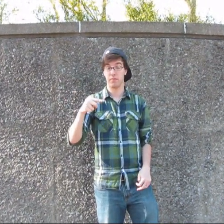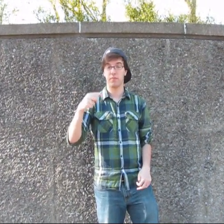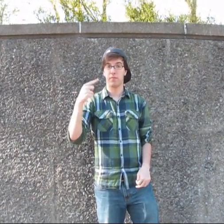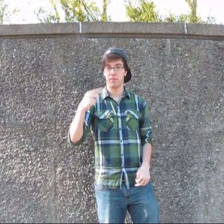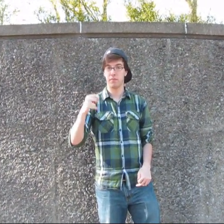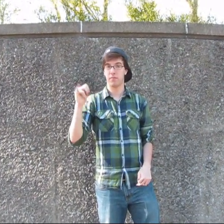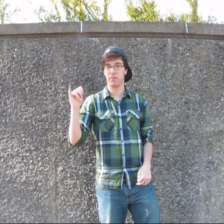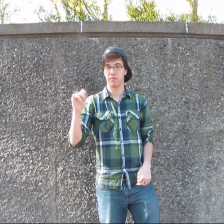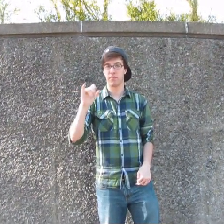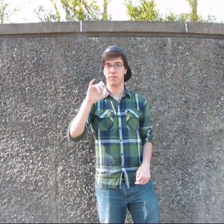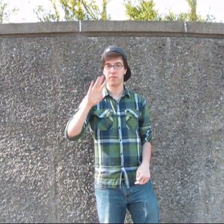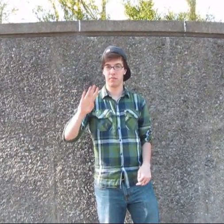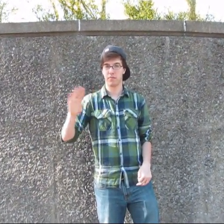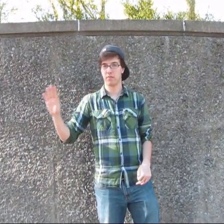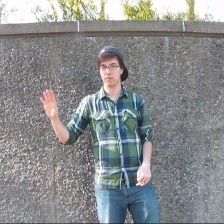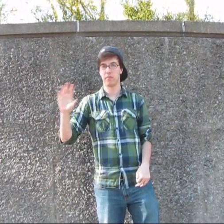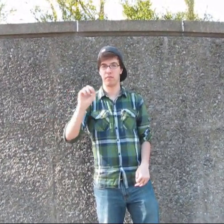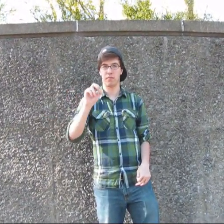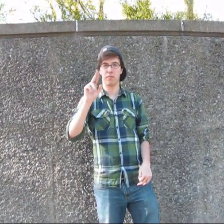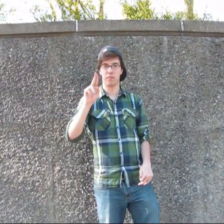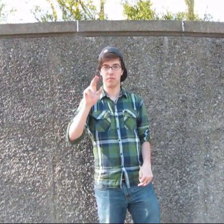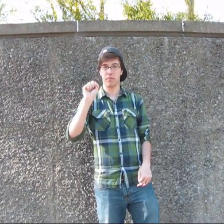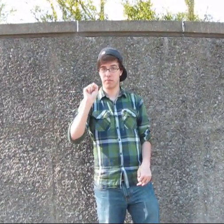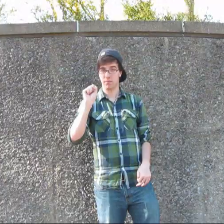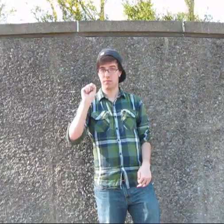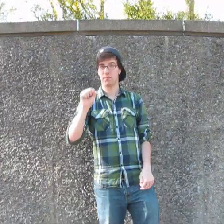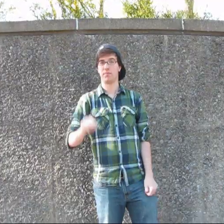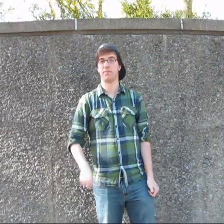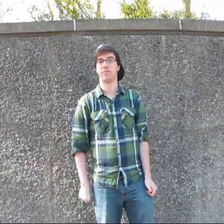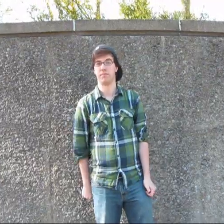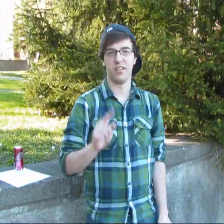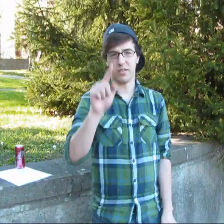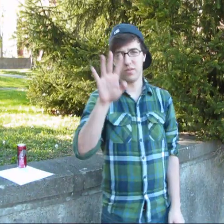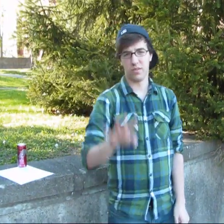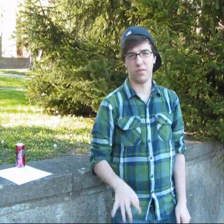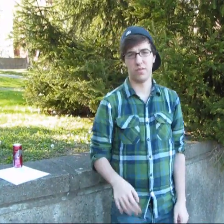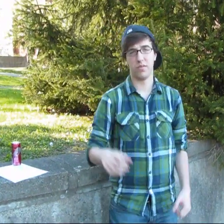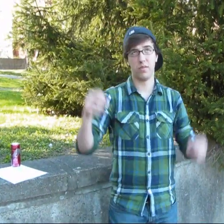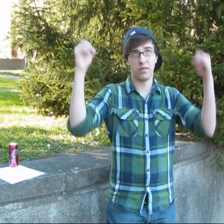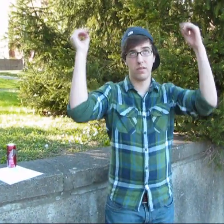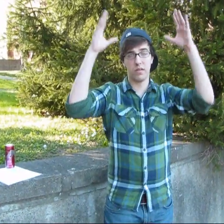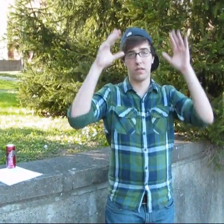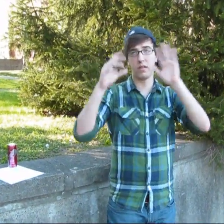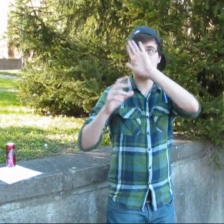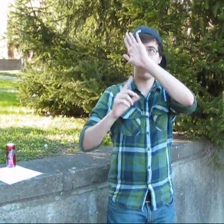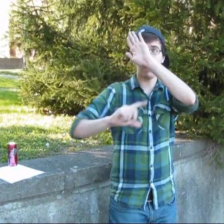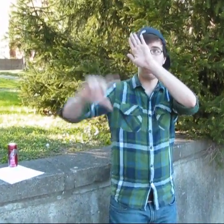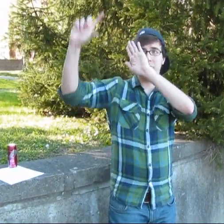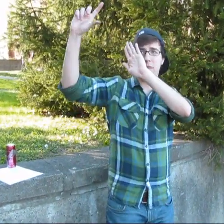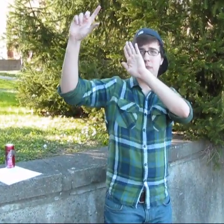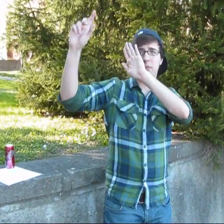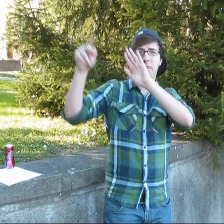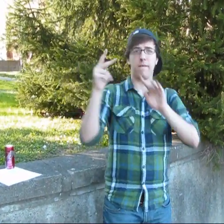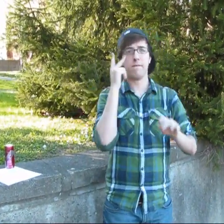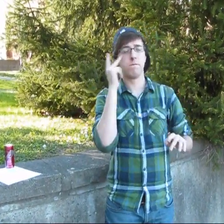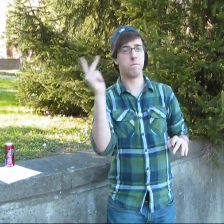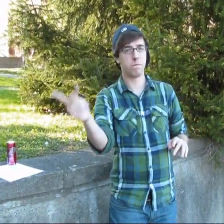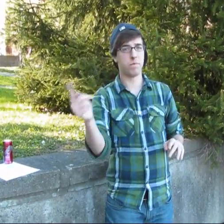We could be together. Walking on ground, walking on the moon. My